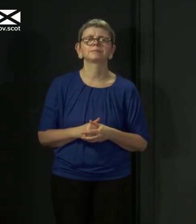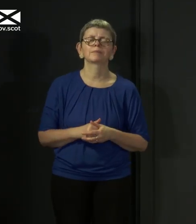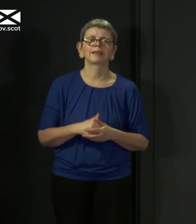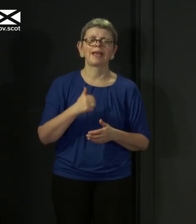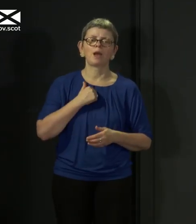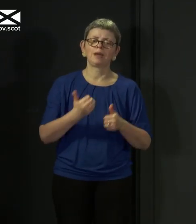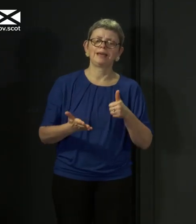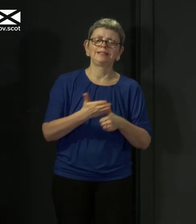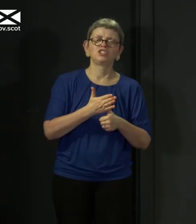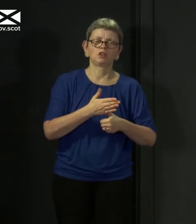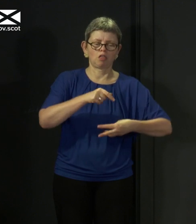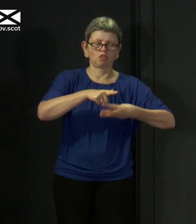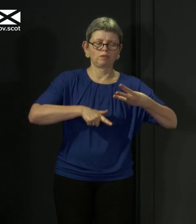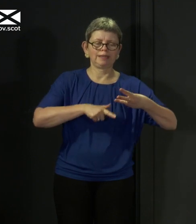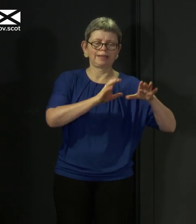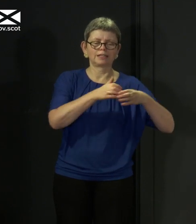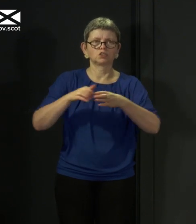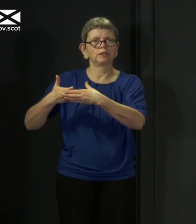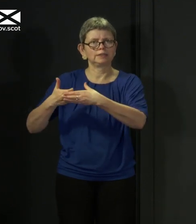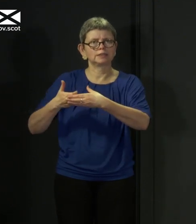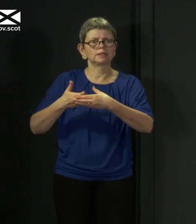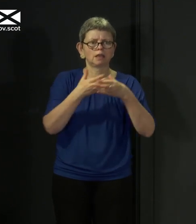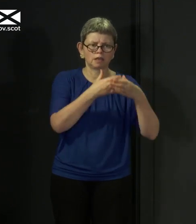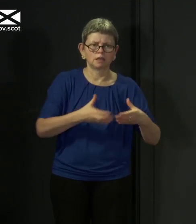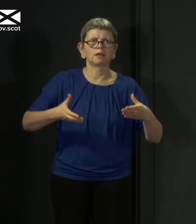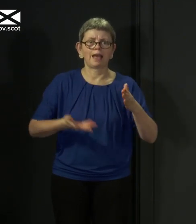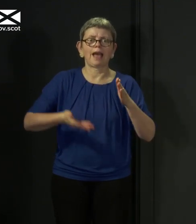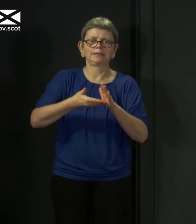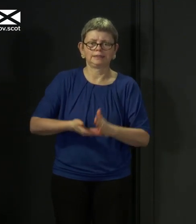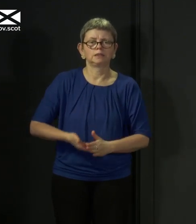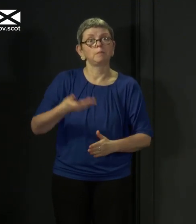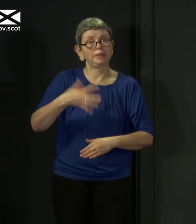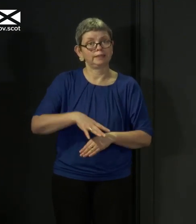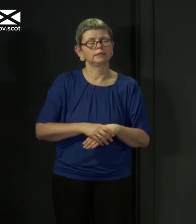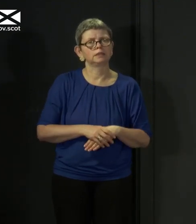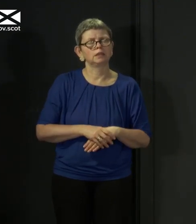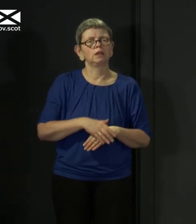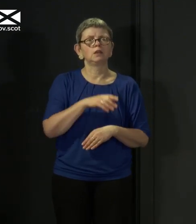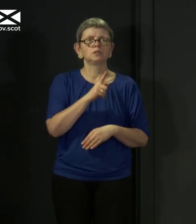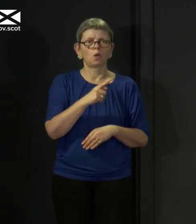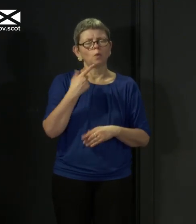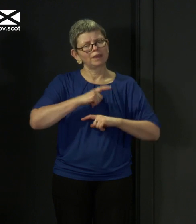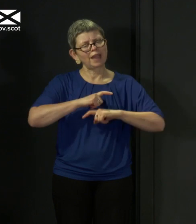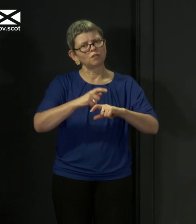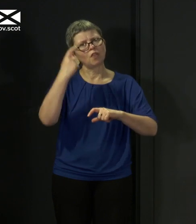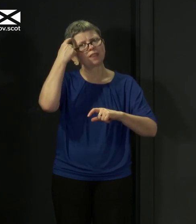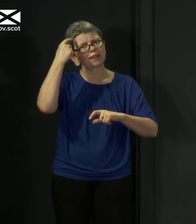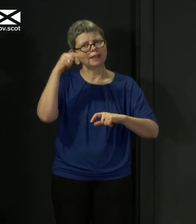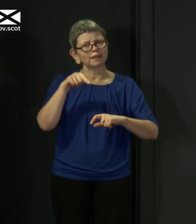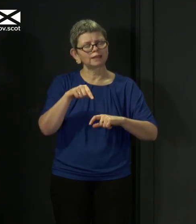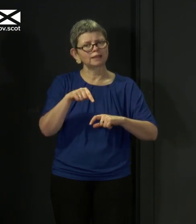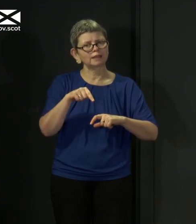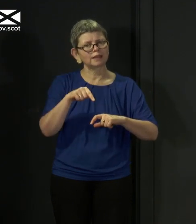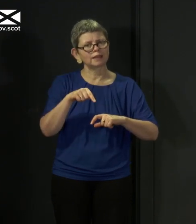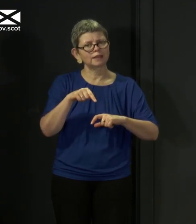initial three categories that we set for our testing objectives. So we continue to look to see in line with how